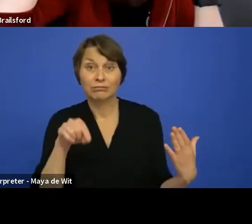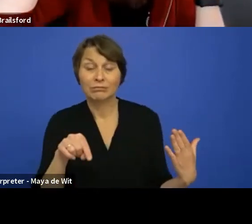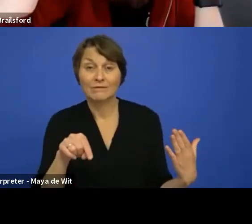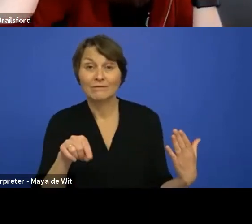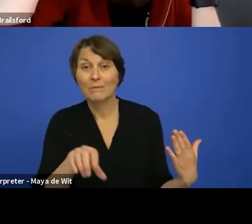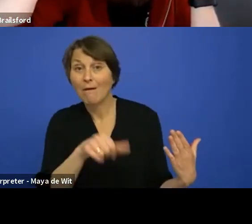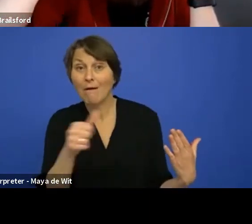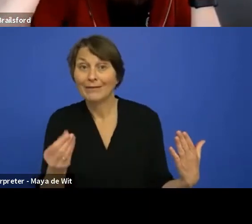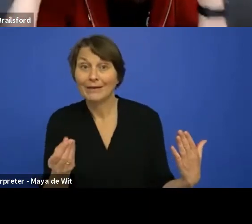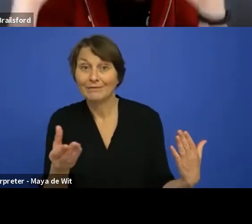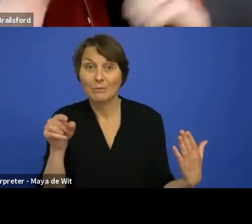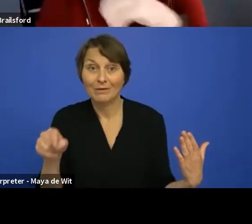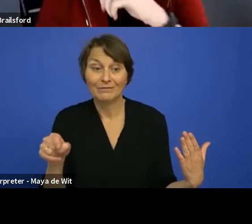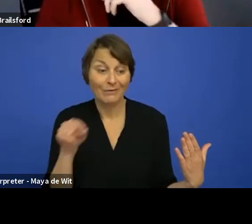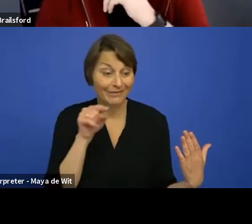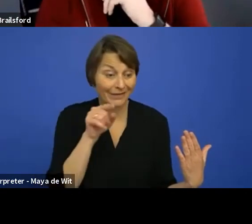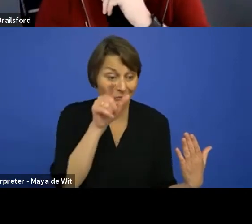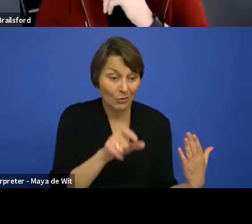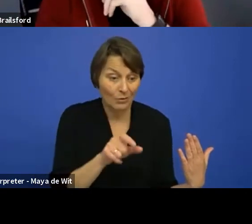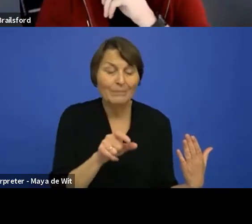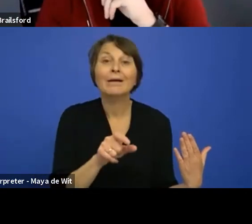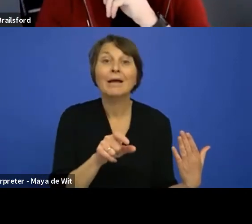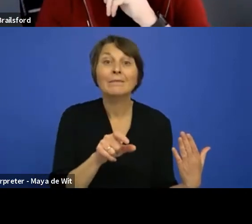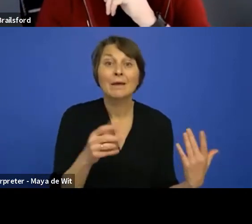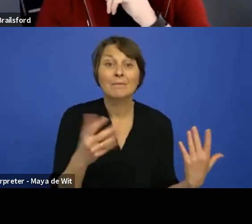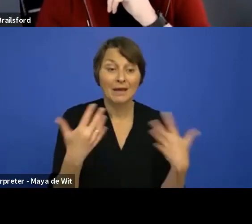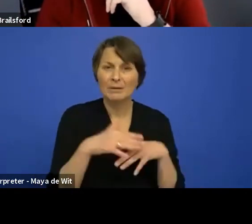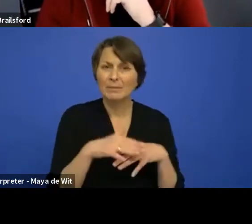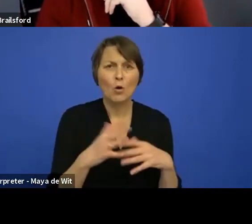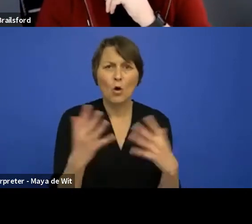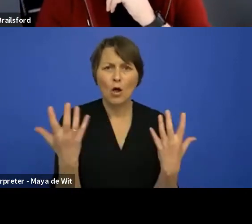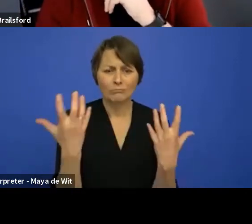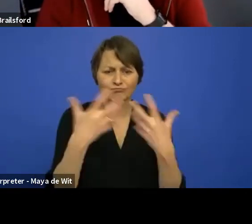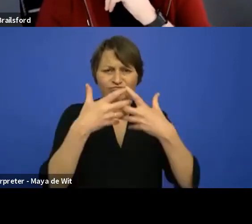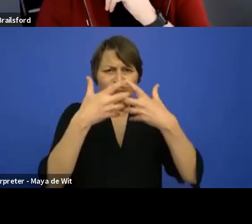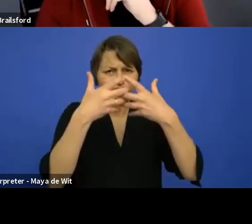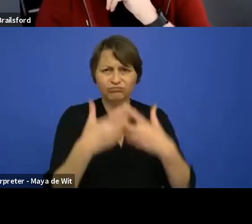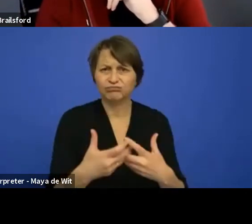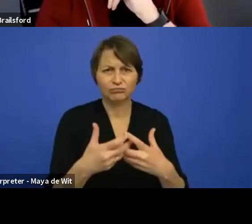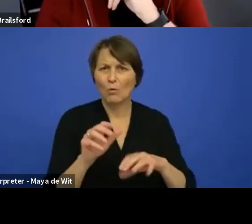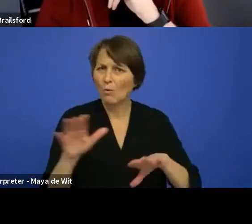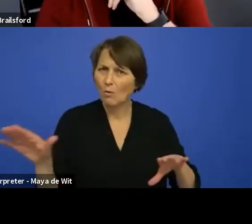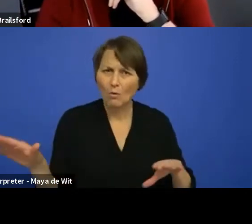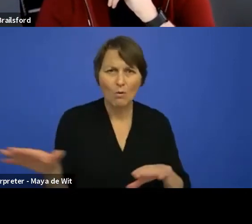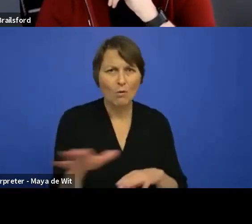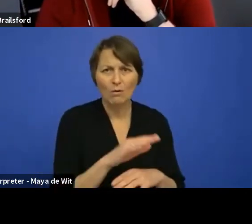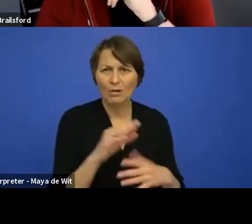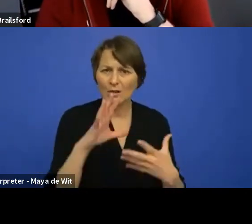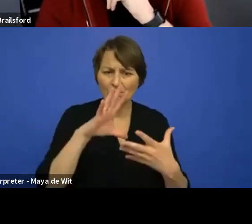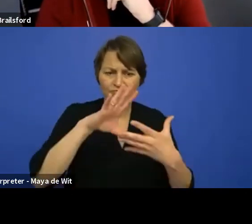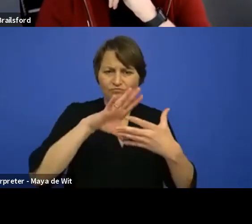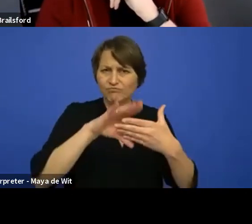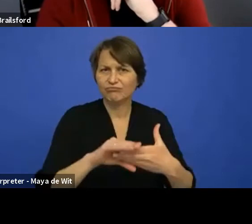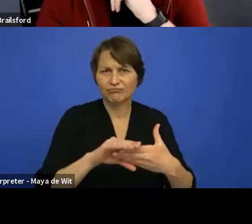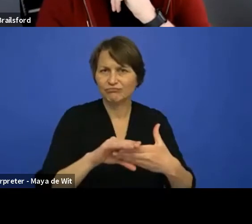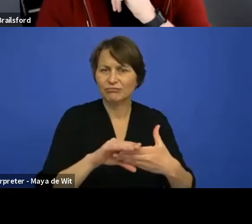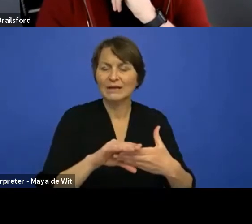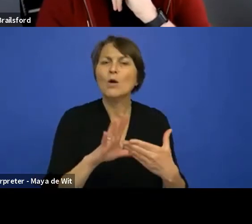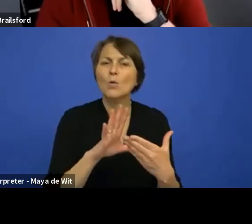about a component and the actual implementation, there's no decoupling there, because we don't think that's like we want that to be from the same thing.